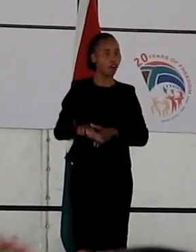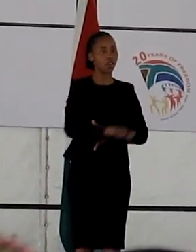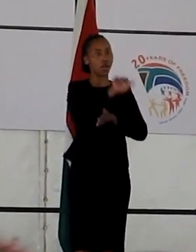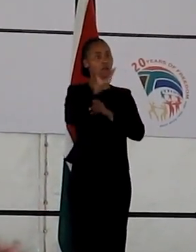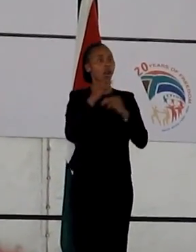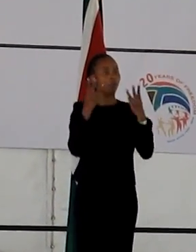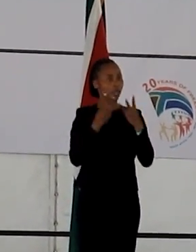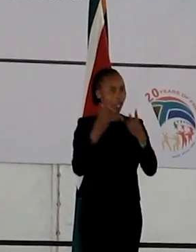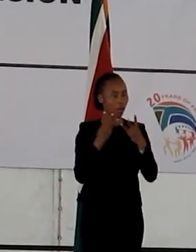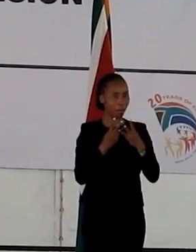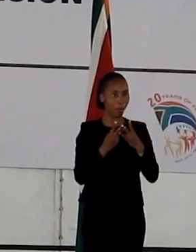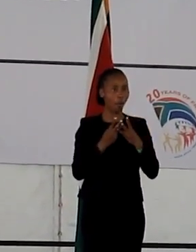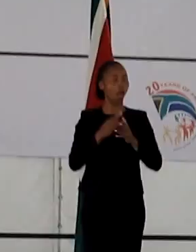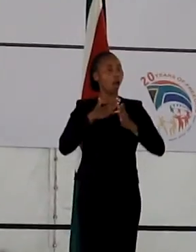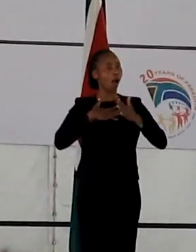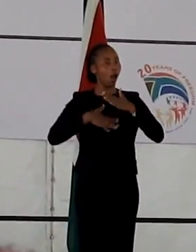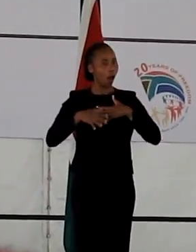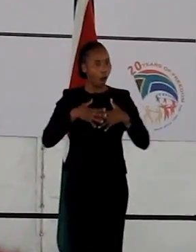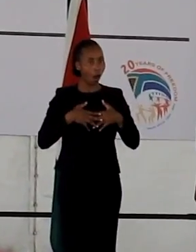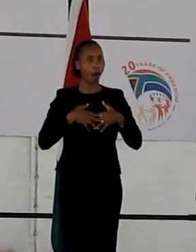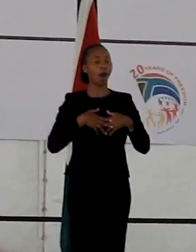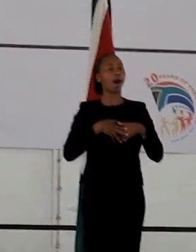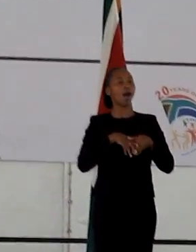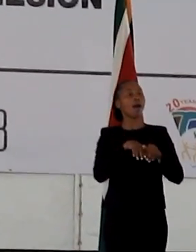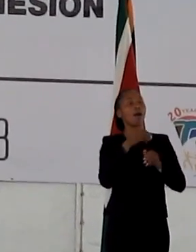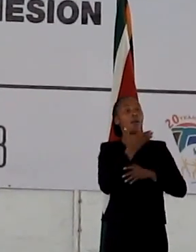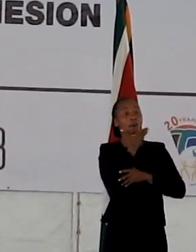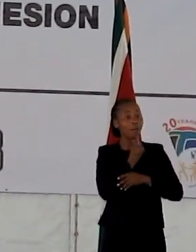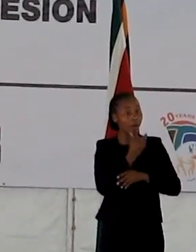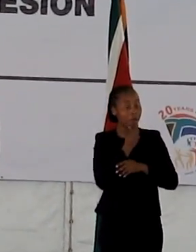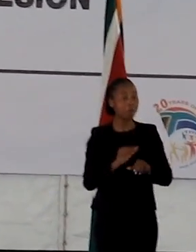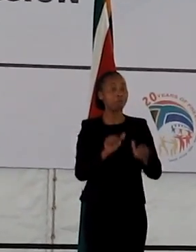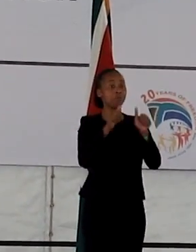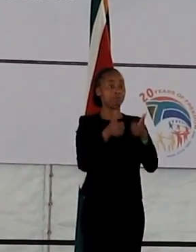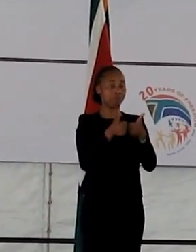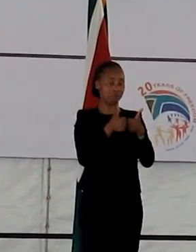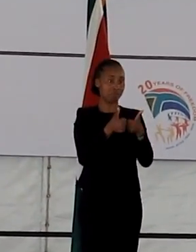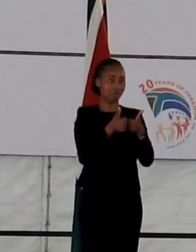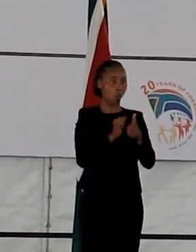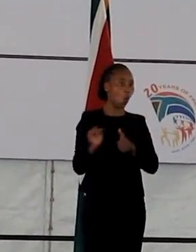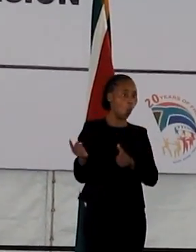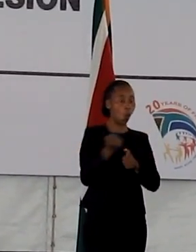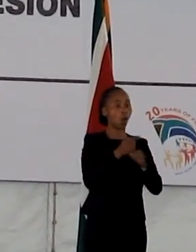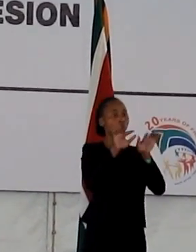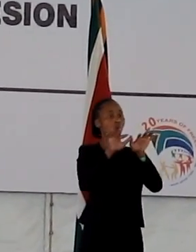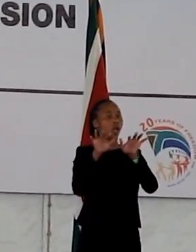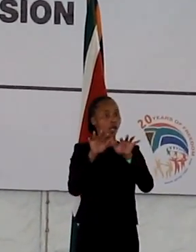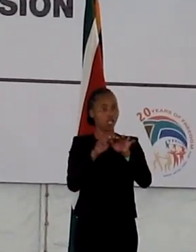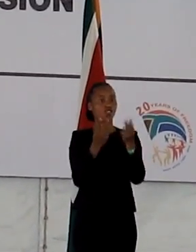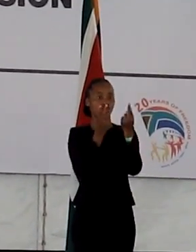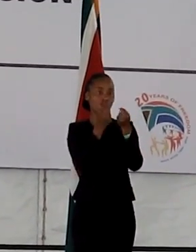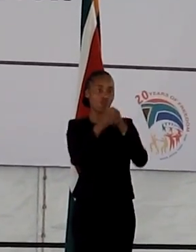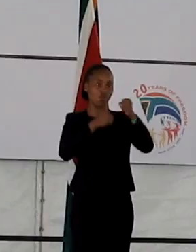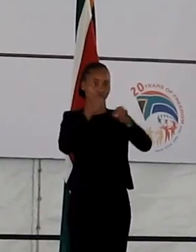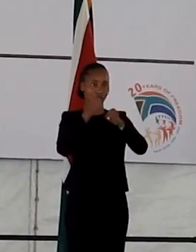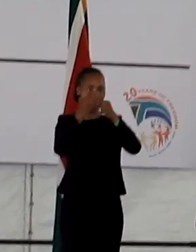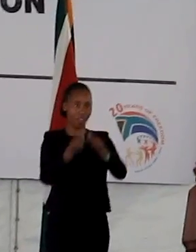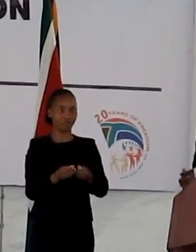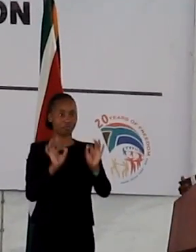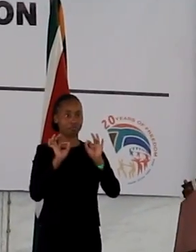a blessed and a Merry Christmas, and a prosperous and abundantly blessed New Year. I thank you.